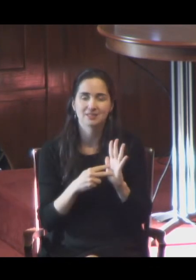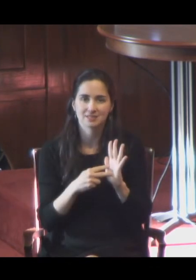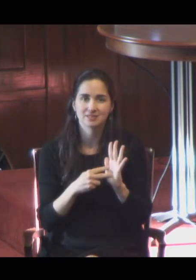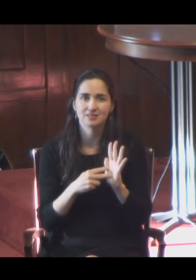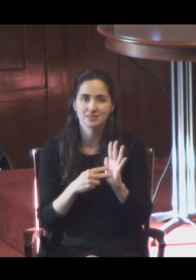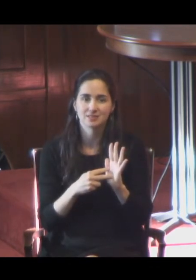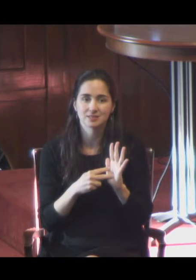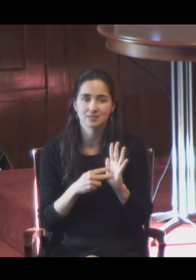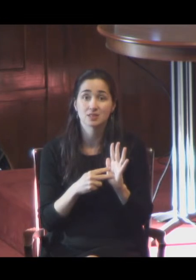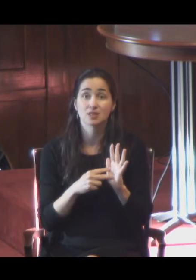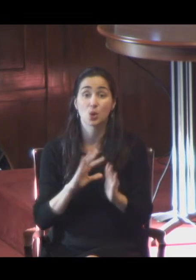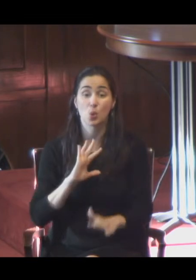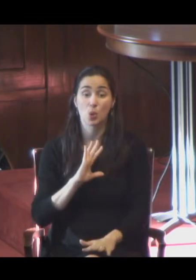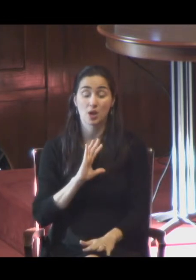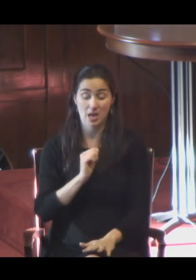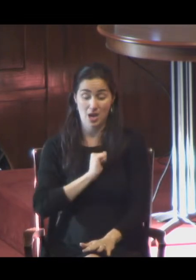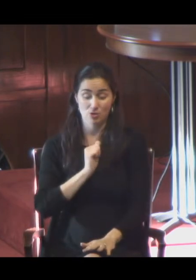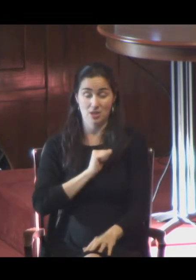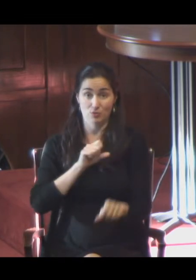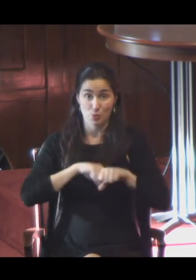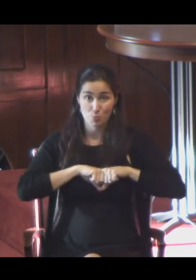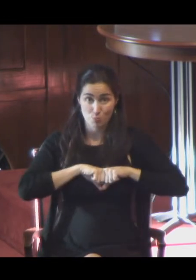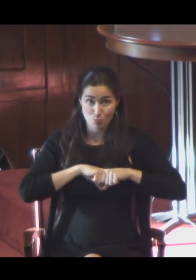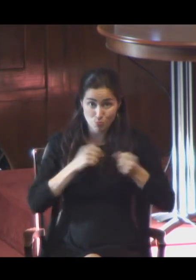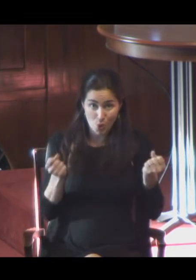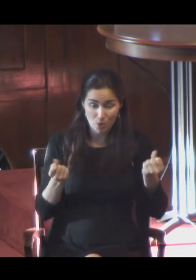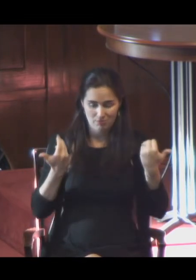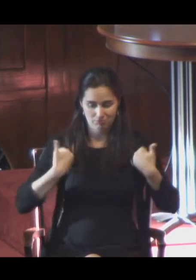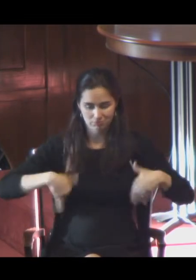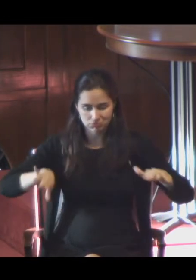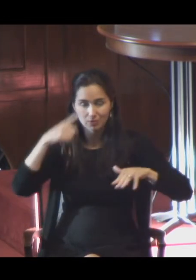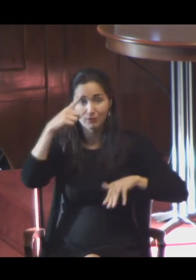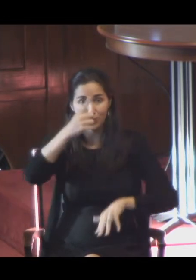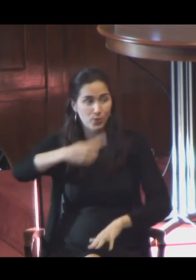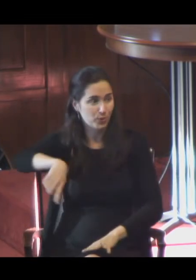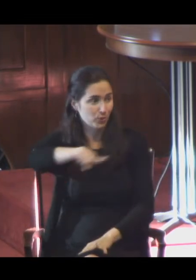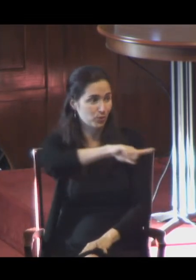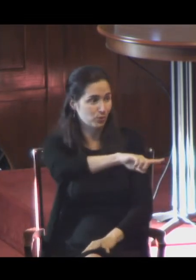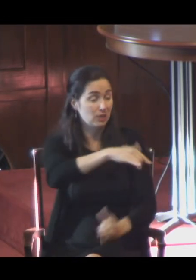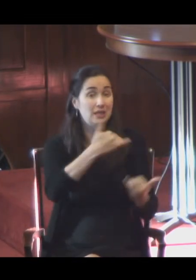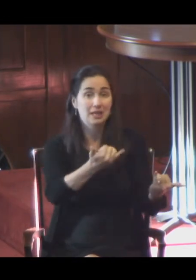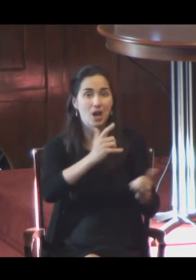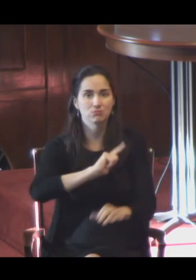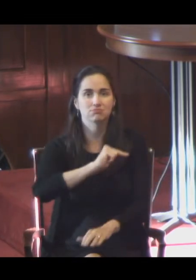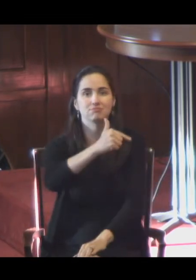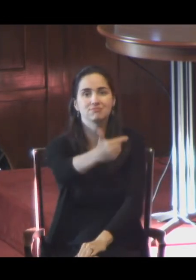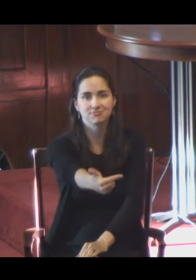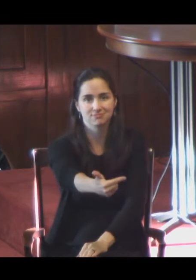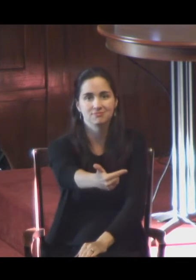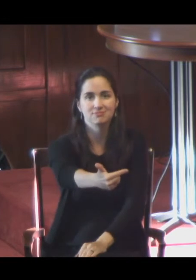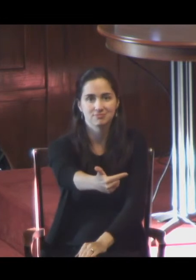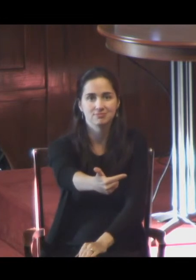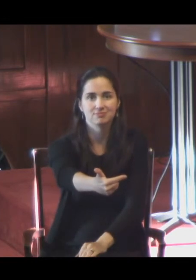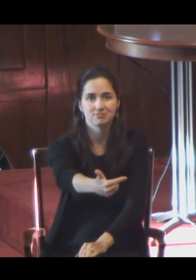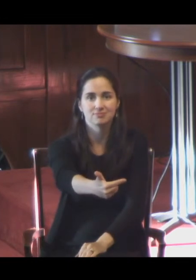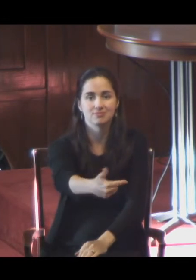work and ourselves for you. You need to put your piece together with the puzzle so we can make meaning together. Can we close in prayer?